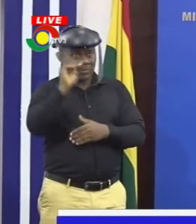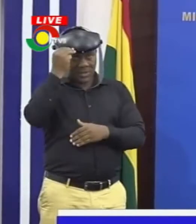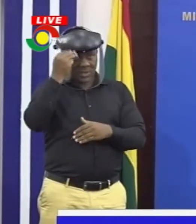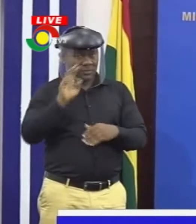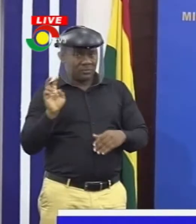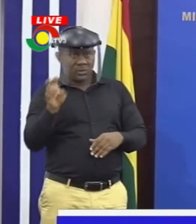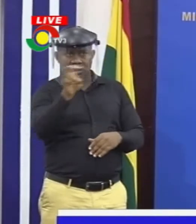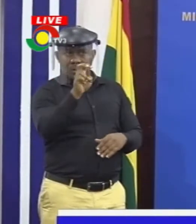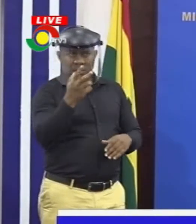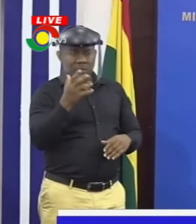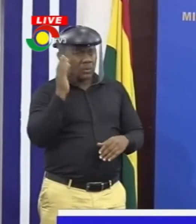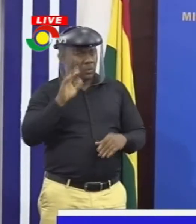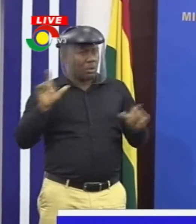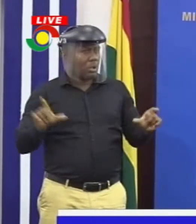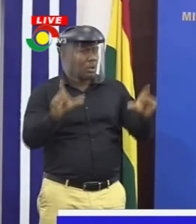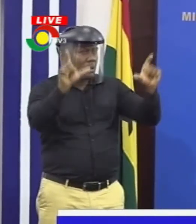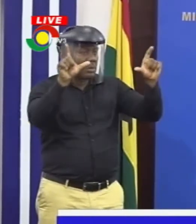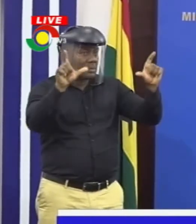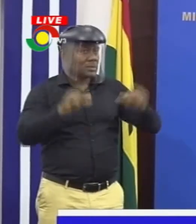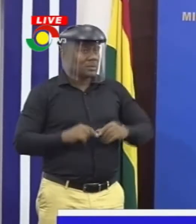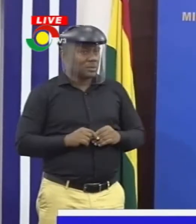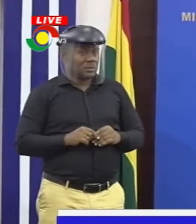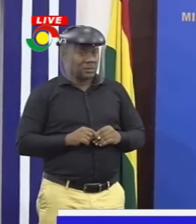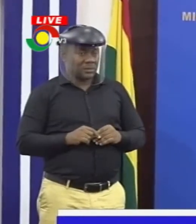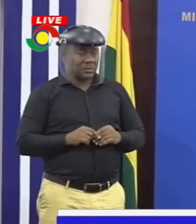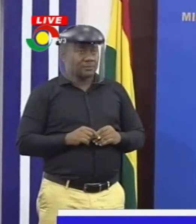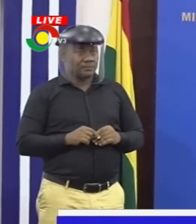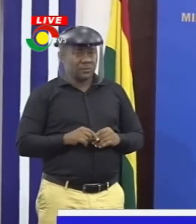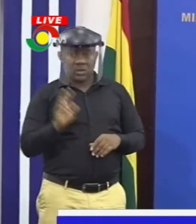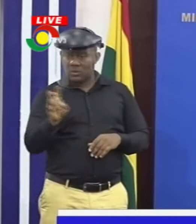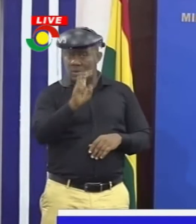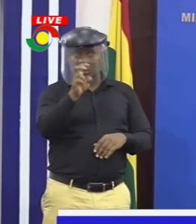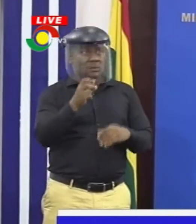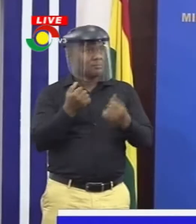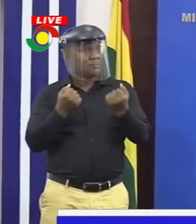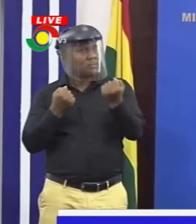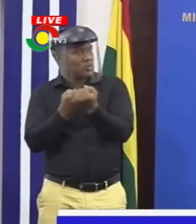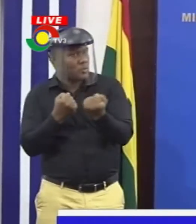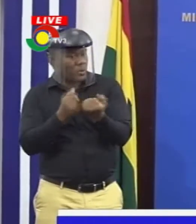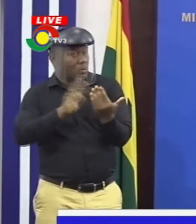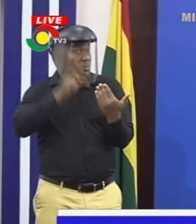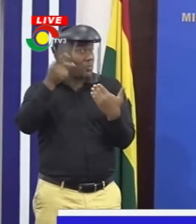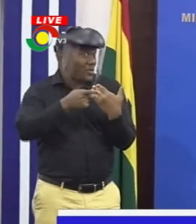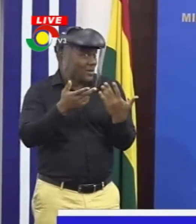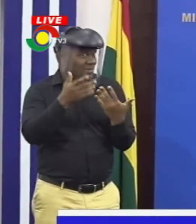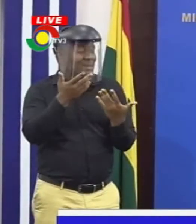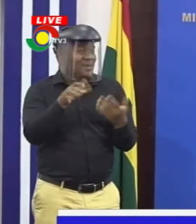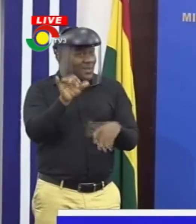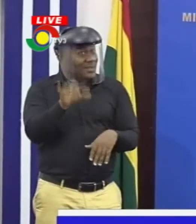will lead the launch of the tourism enterprise support program. Remember, there is some